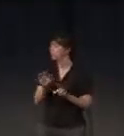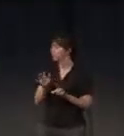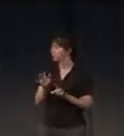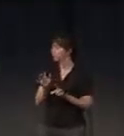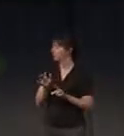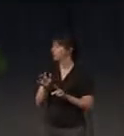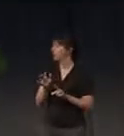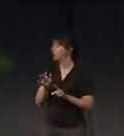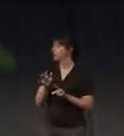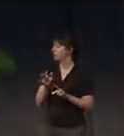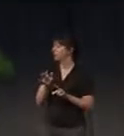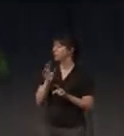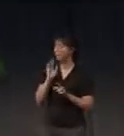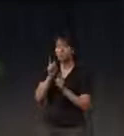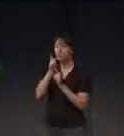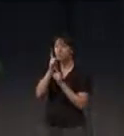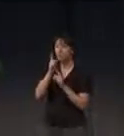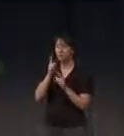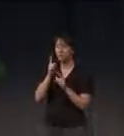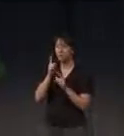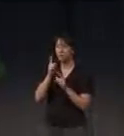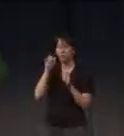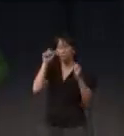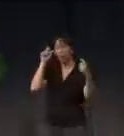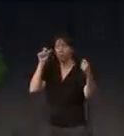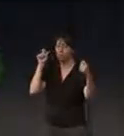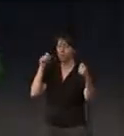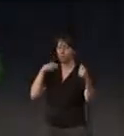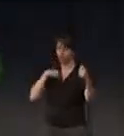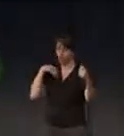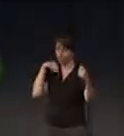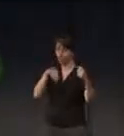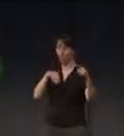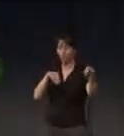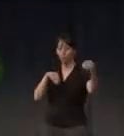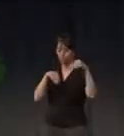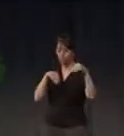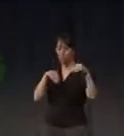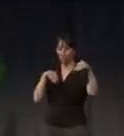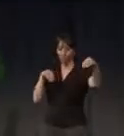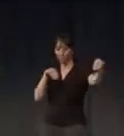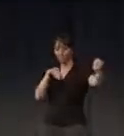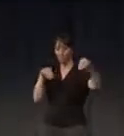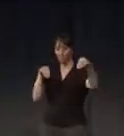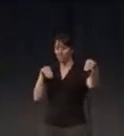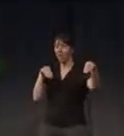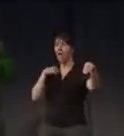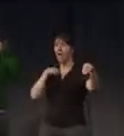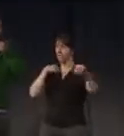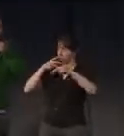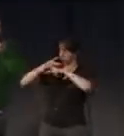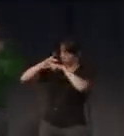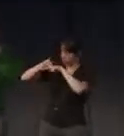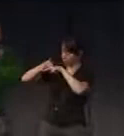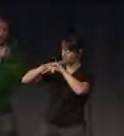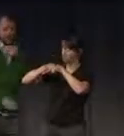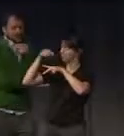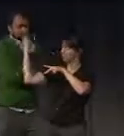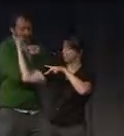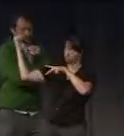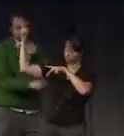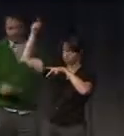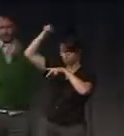this, how it works, no? I move, you move, the other move. I take care that somebody's not stepping on top of me.